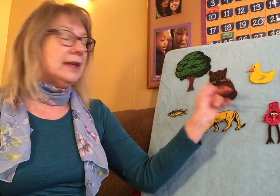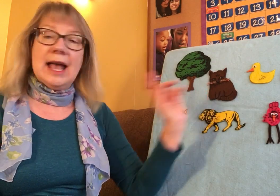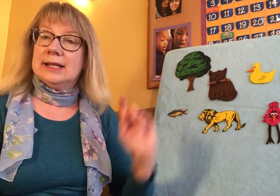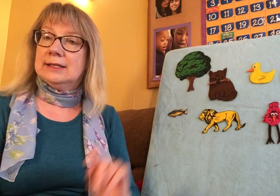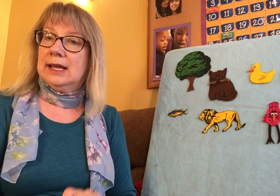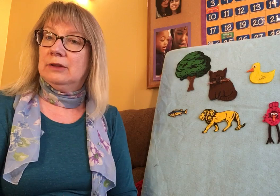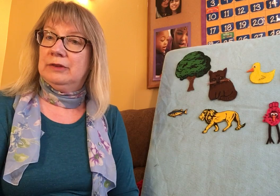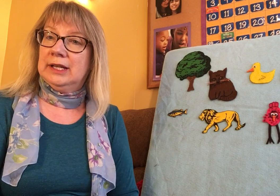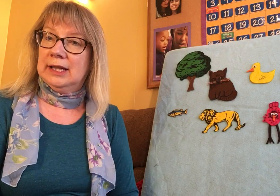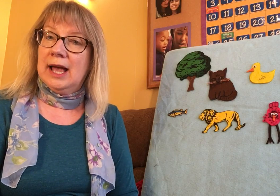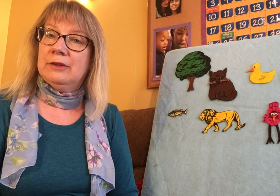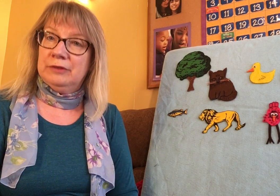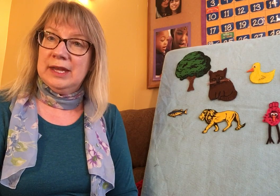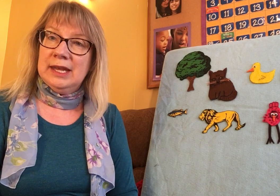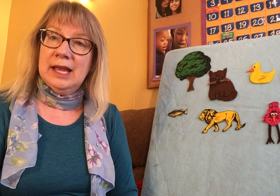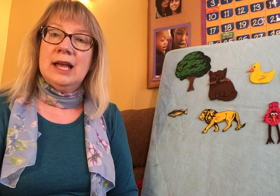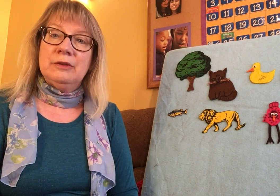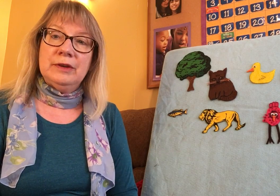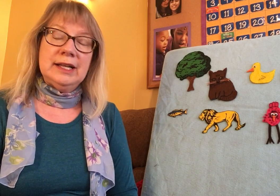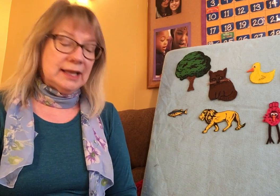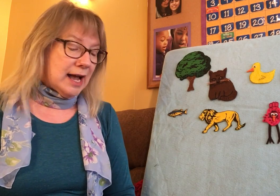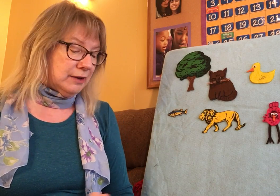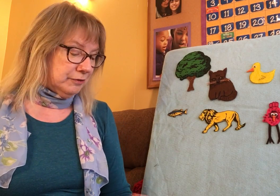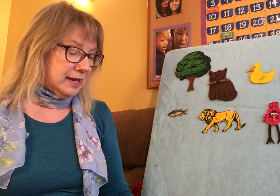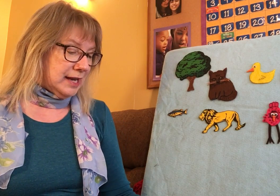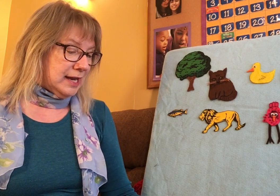the cat sang fiddle-eye-fee, fiddle-eye-fee.